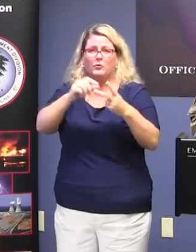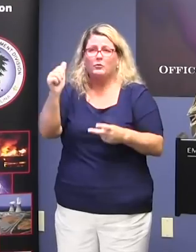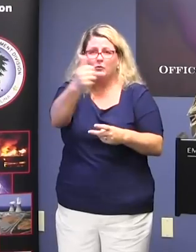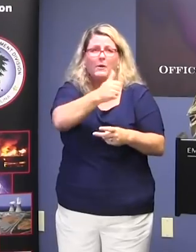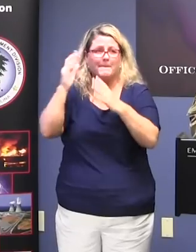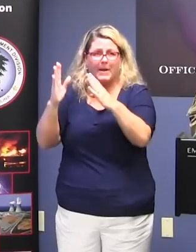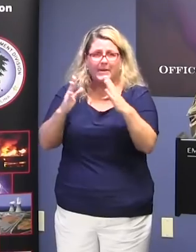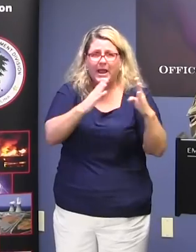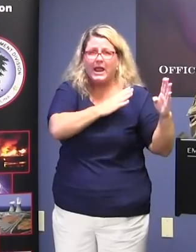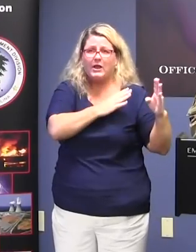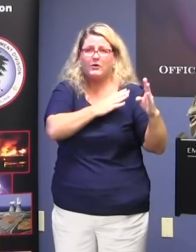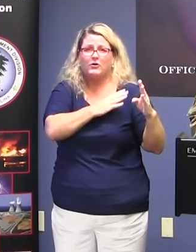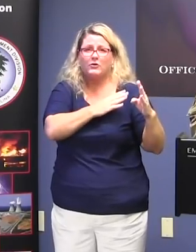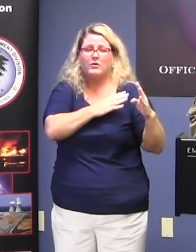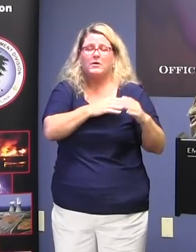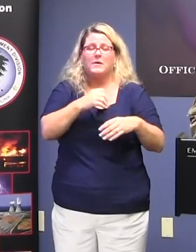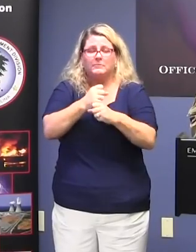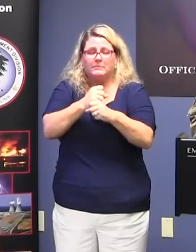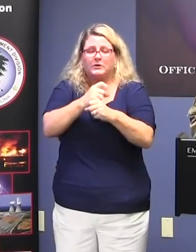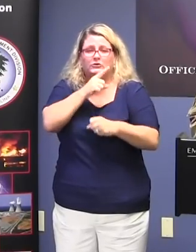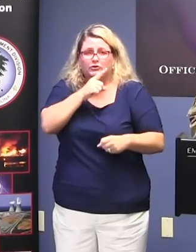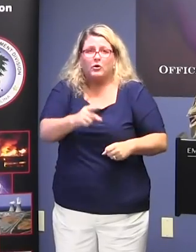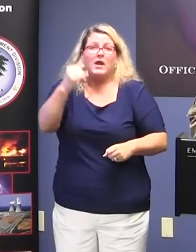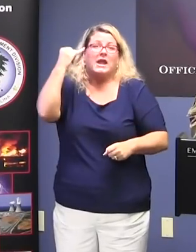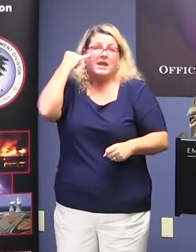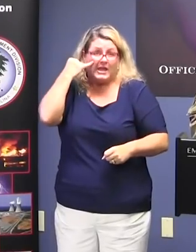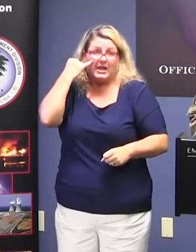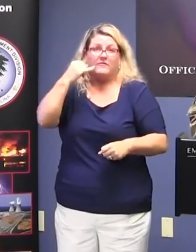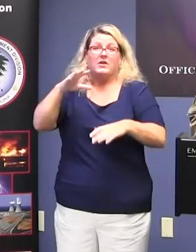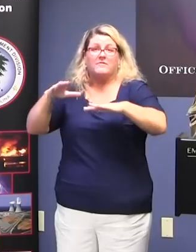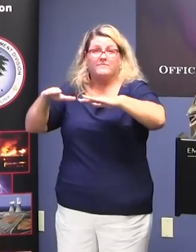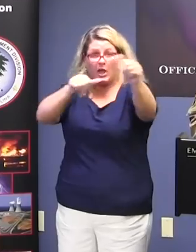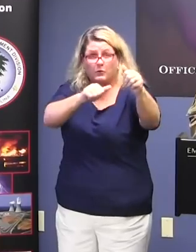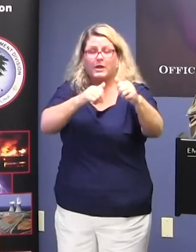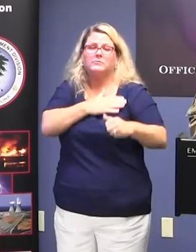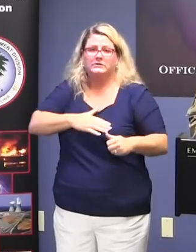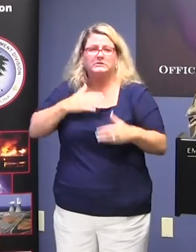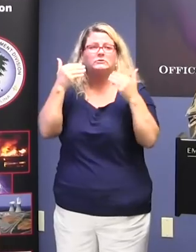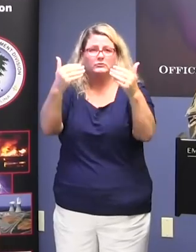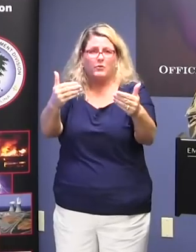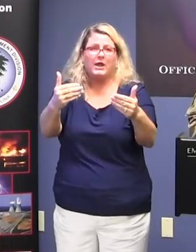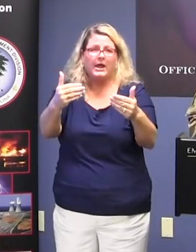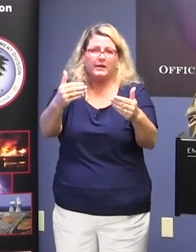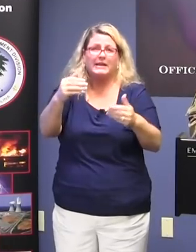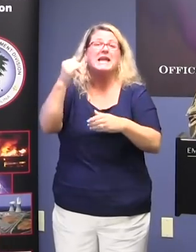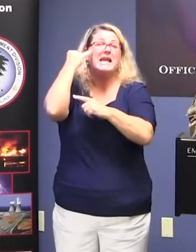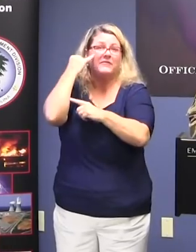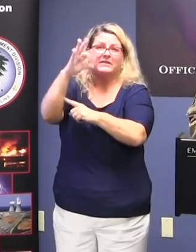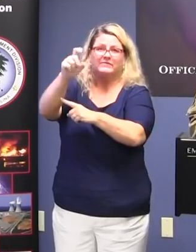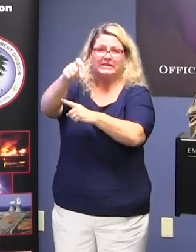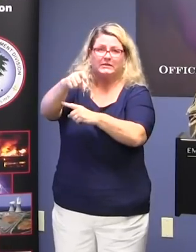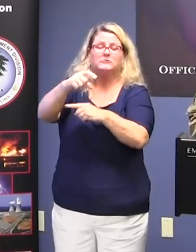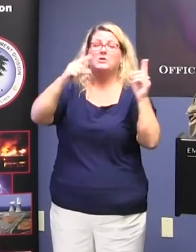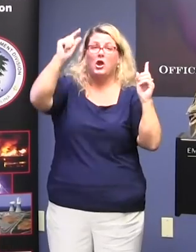Please make sure that you are prepared to evacuate if necessary, and we will be providing, the Governor will